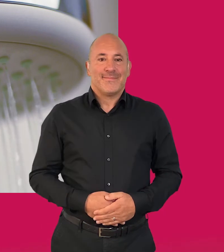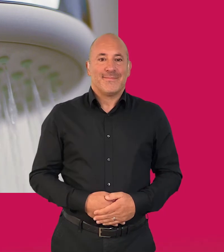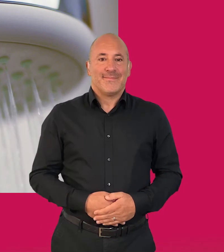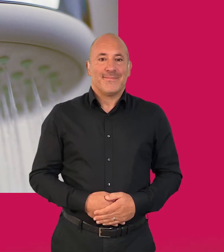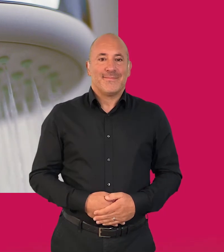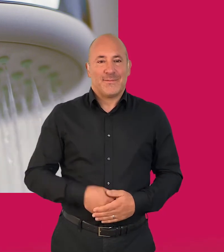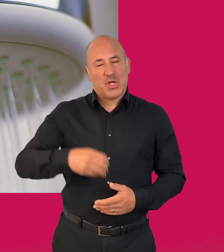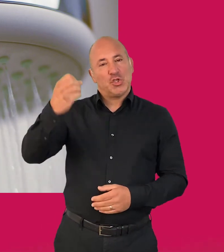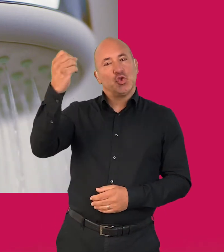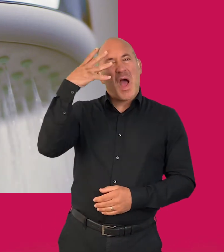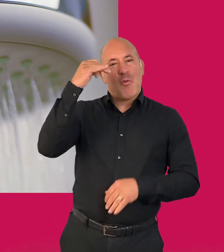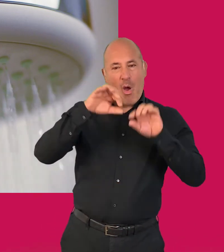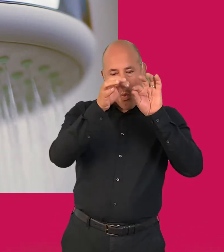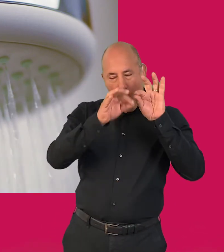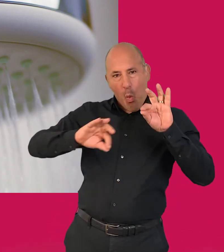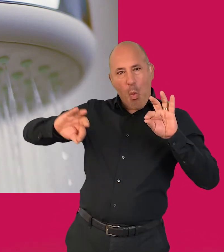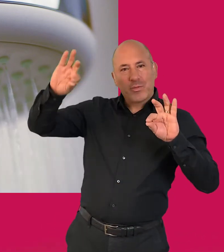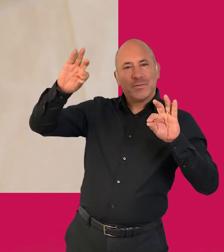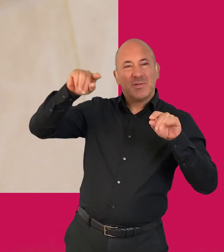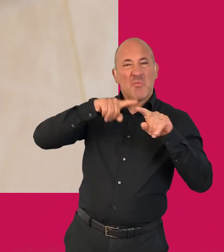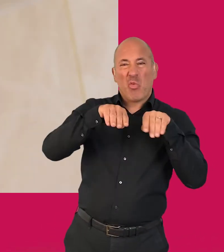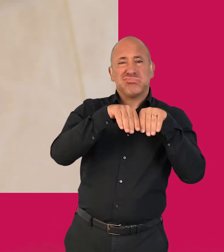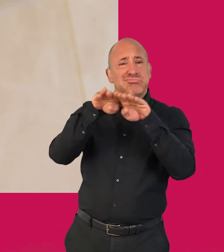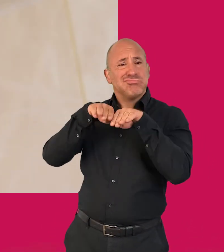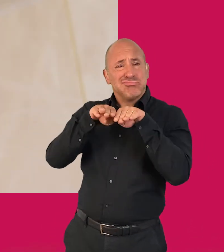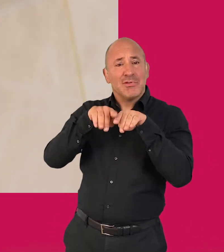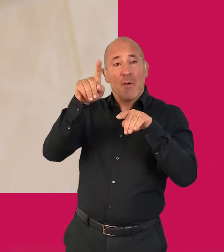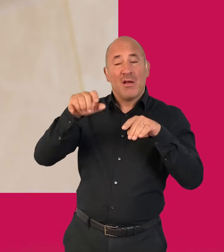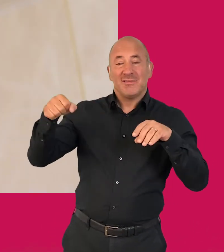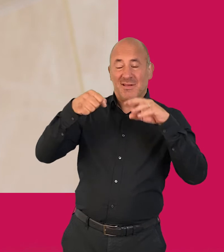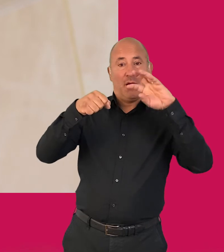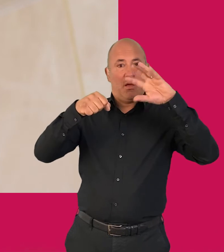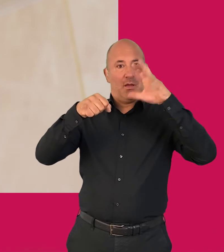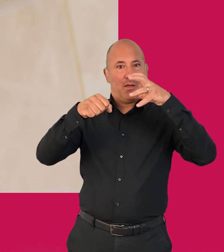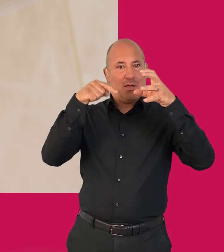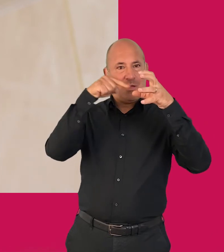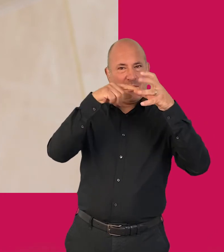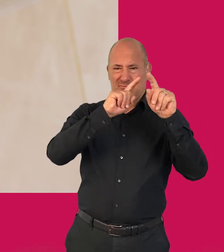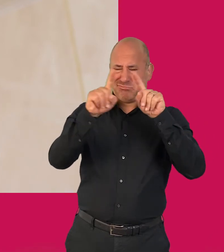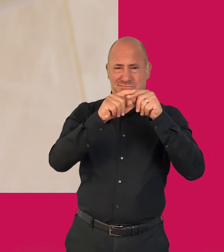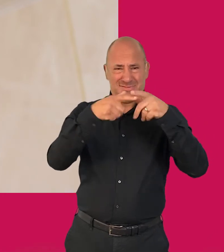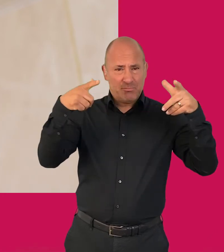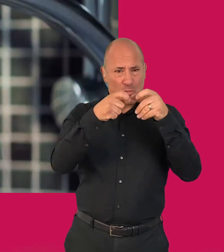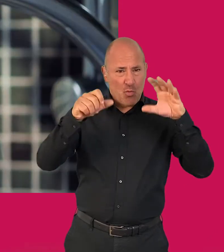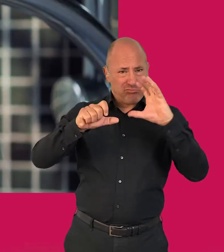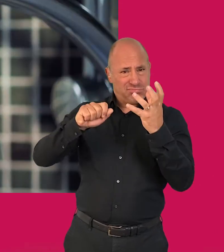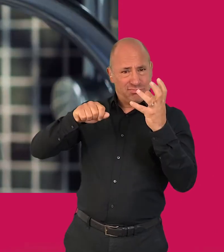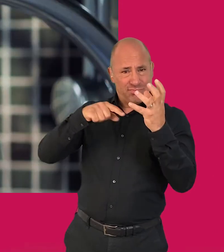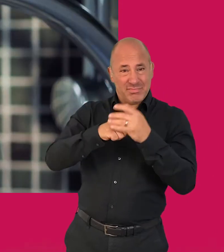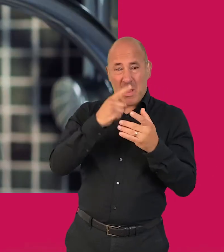Shower hoses have fairly standard fittings, whereas shower heads come in all shapes and sizes. You can usually buy a hose and